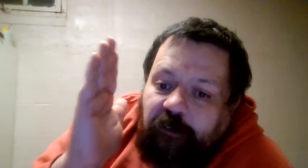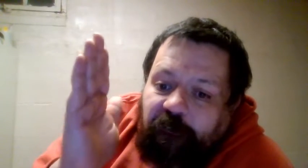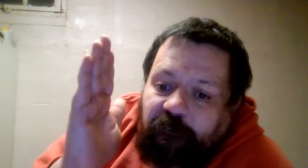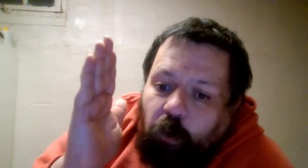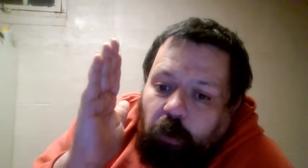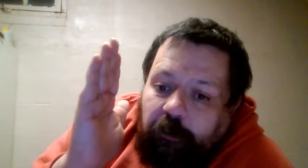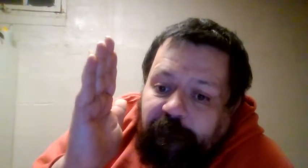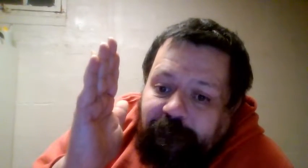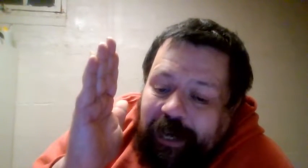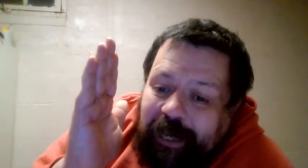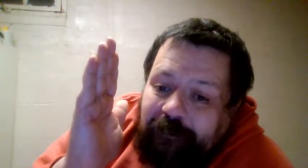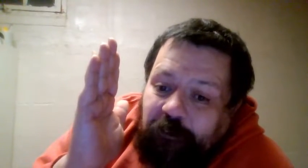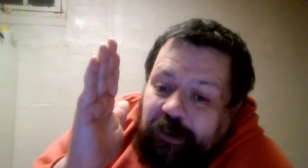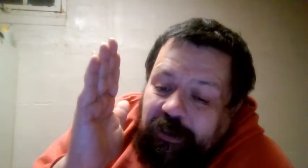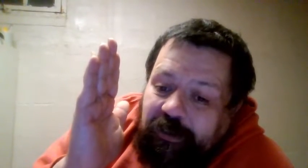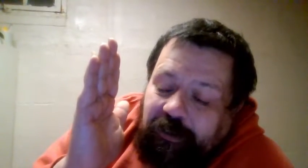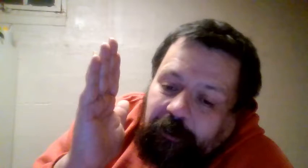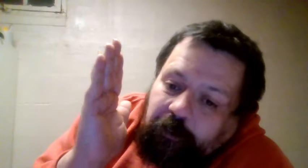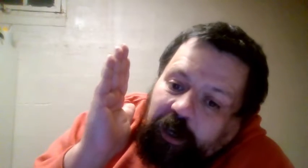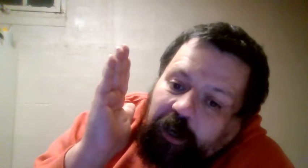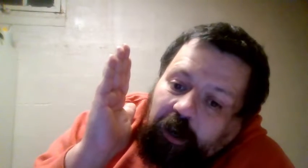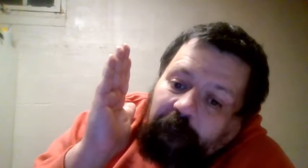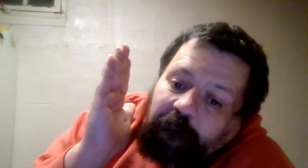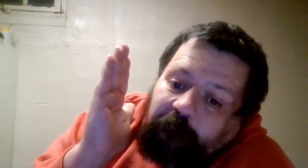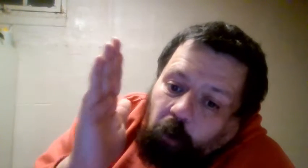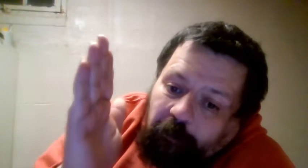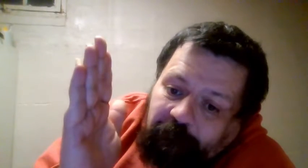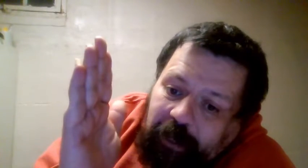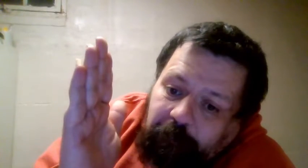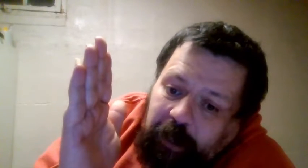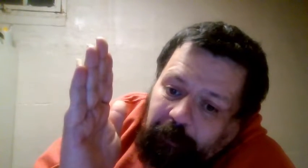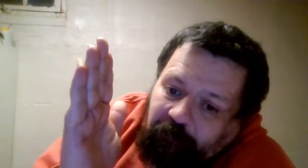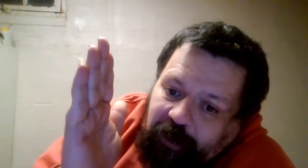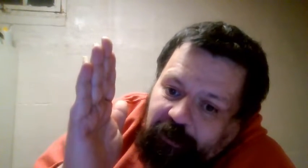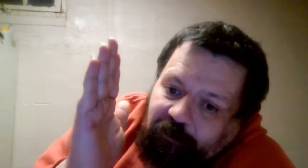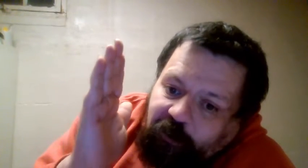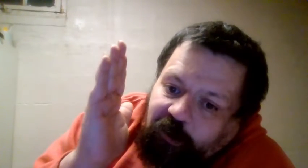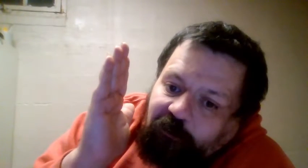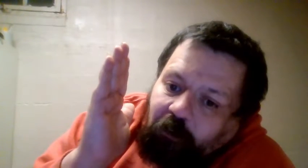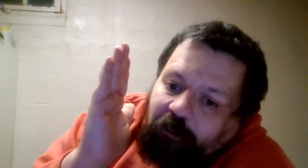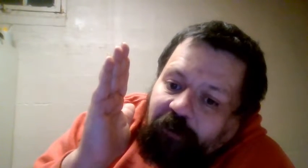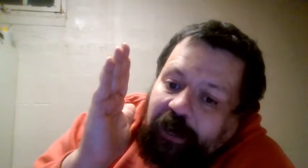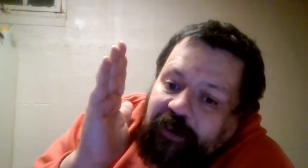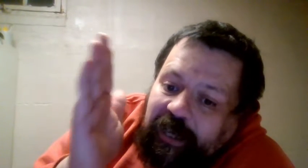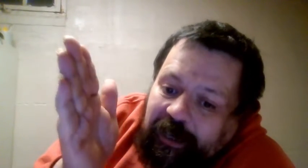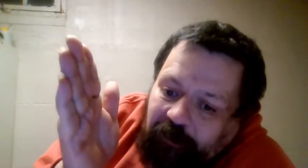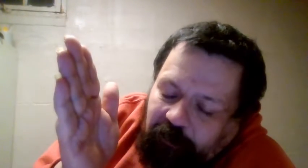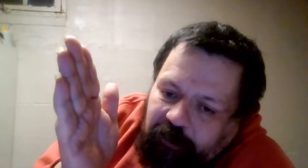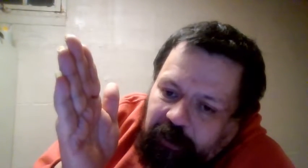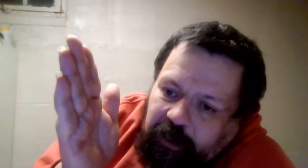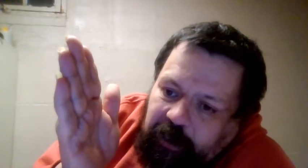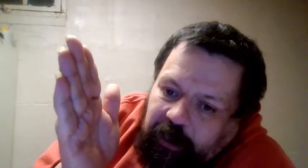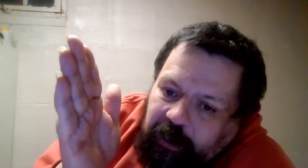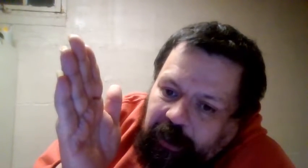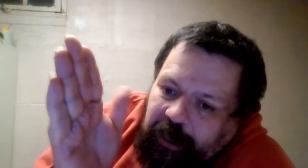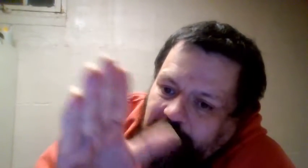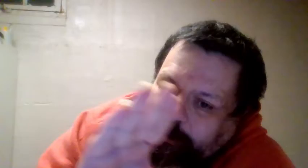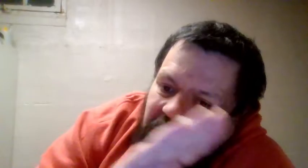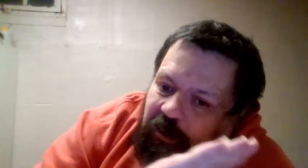of four or five, which consist of four or five babyfaces versus four or five heels, and you're just gonna